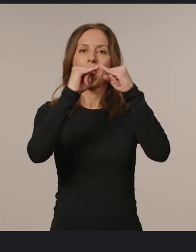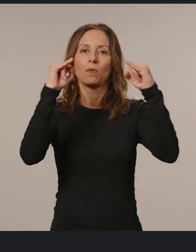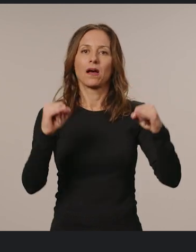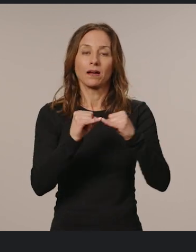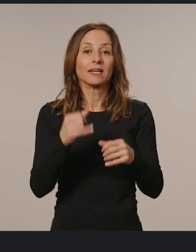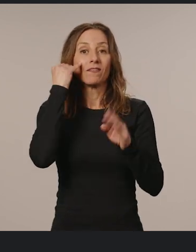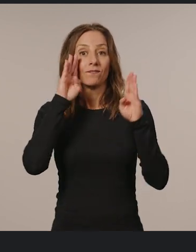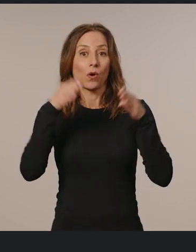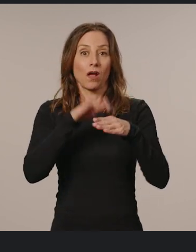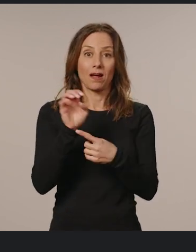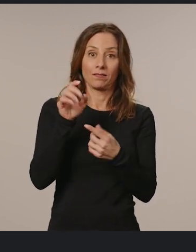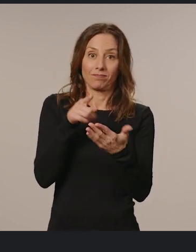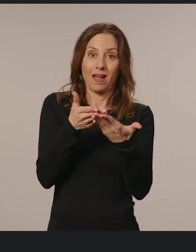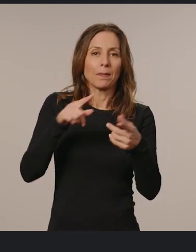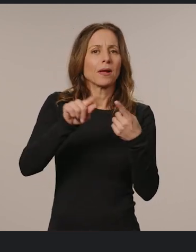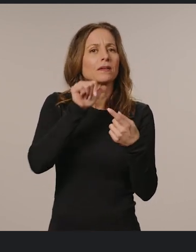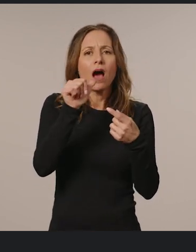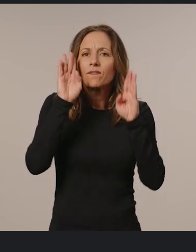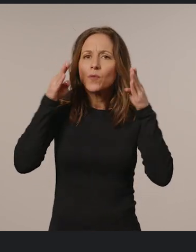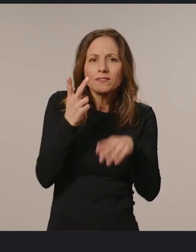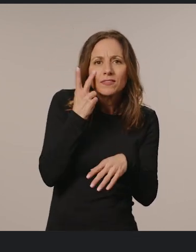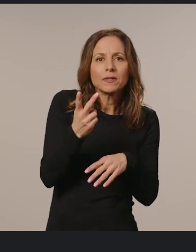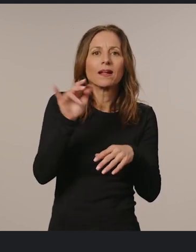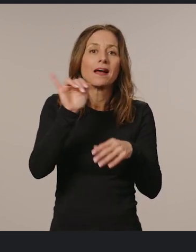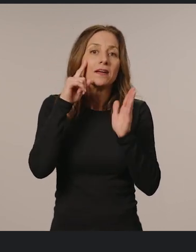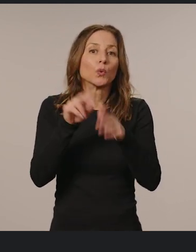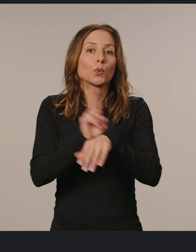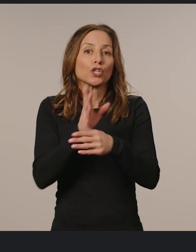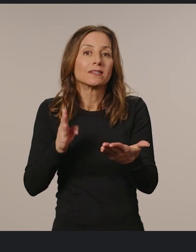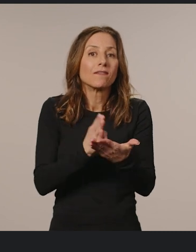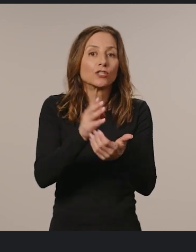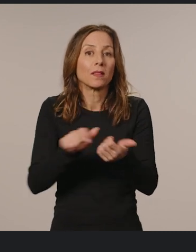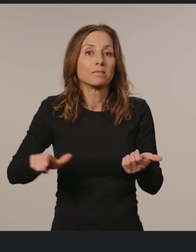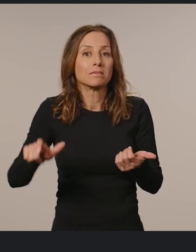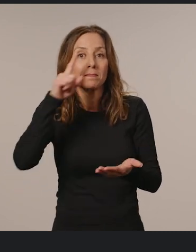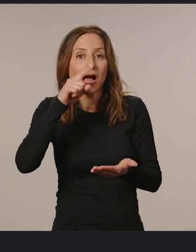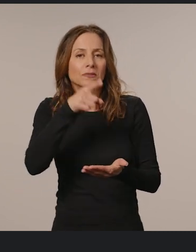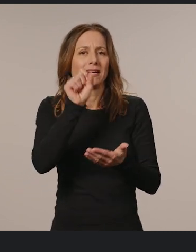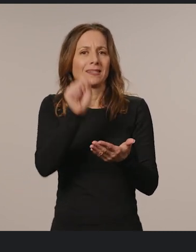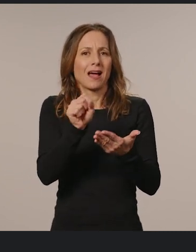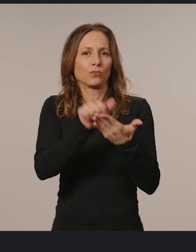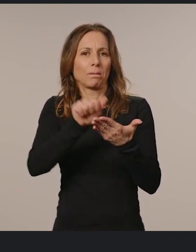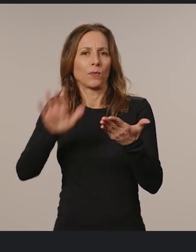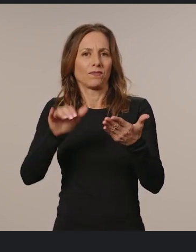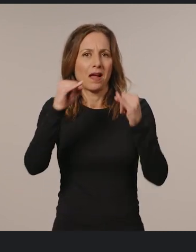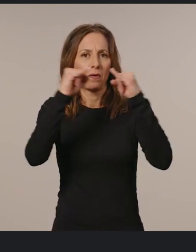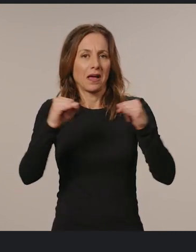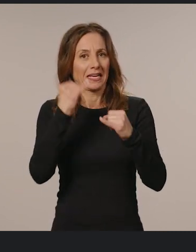If focus is on an element, but not focus visible, such as user navigation with mouse, you can remove the outline if that